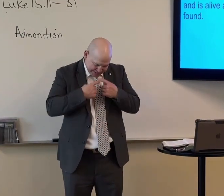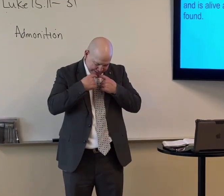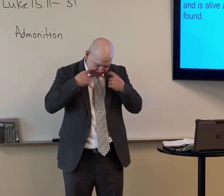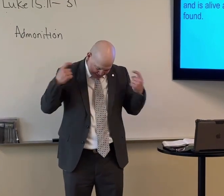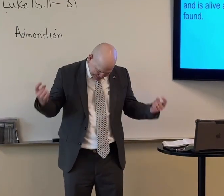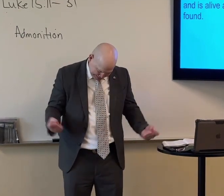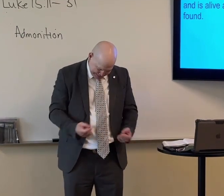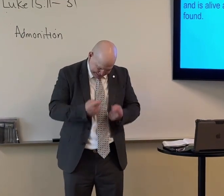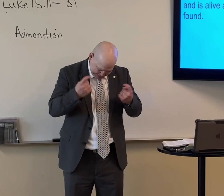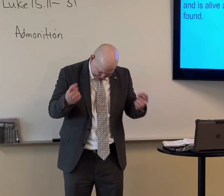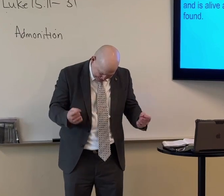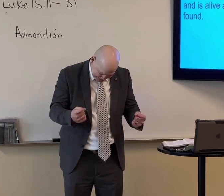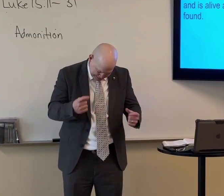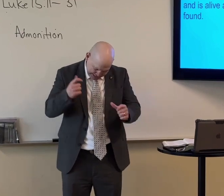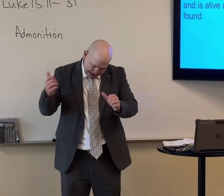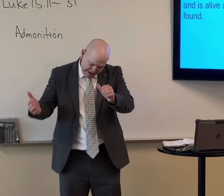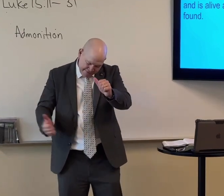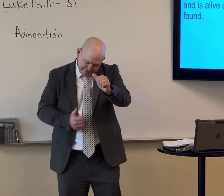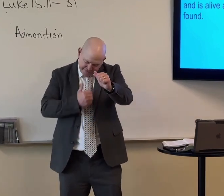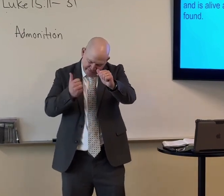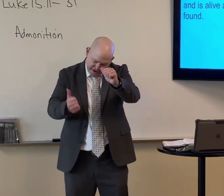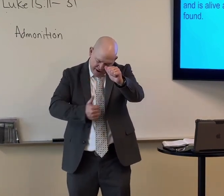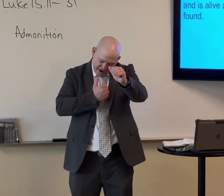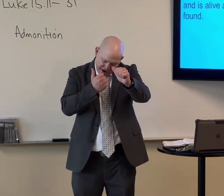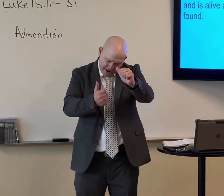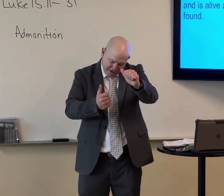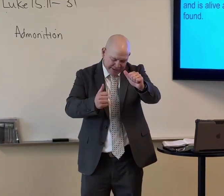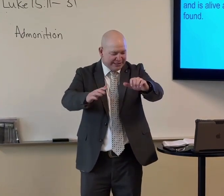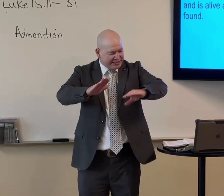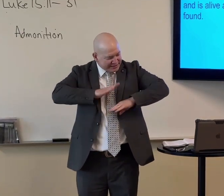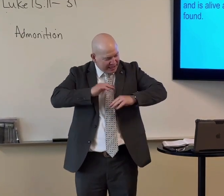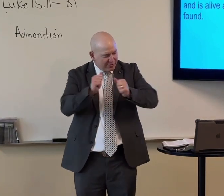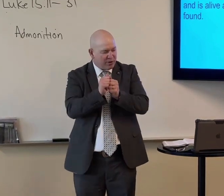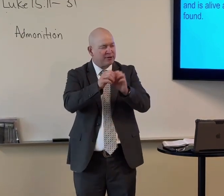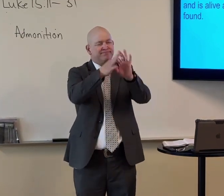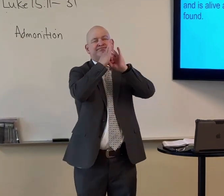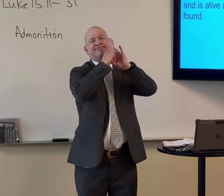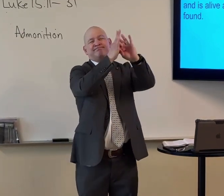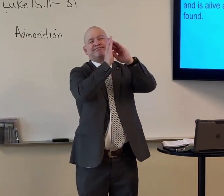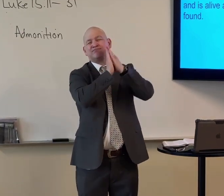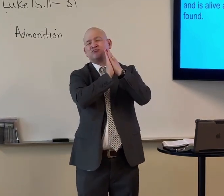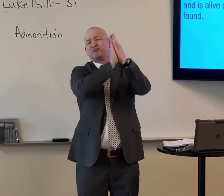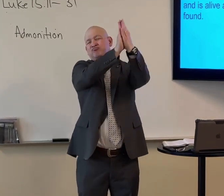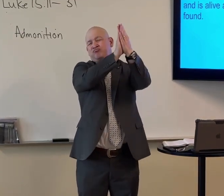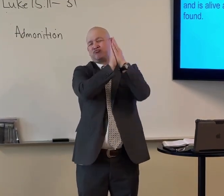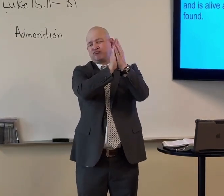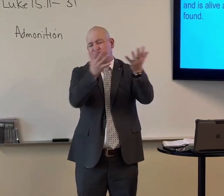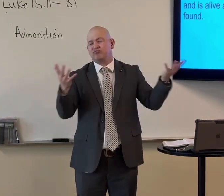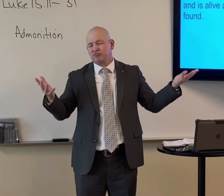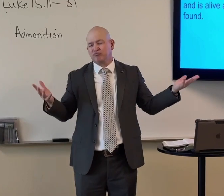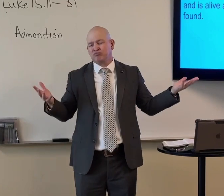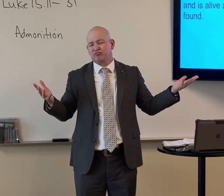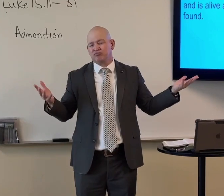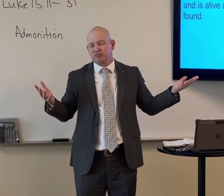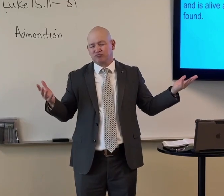Give us wisdom. Help us readily confess our sin. And follow you. Be satisfied with the relationship. That we have with you.